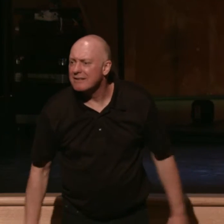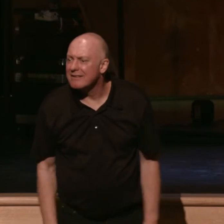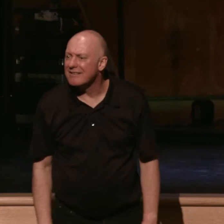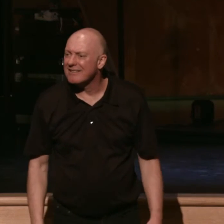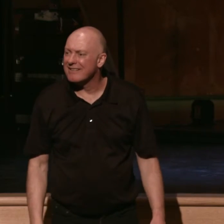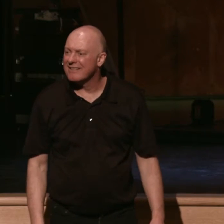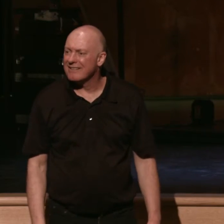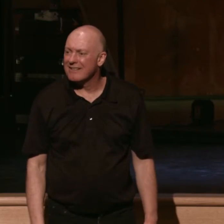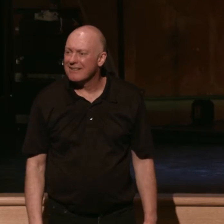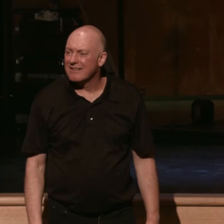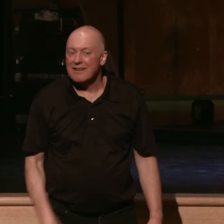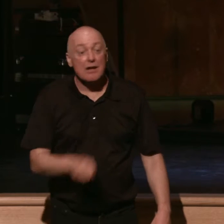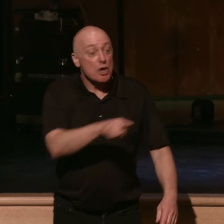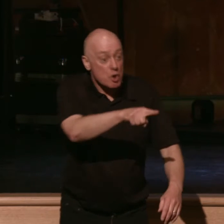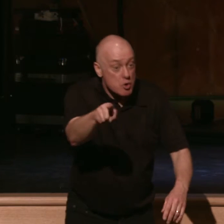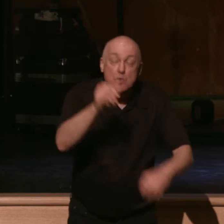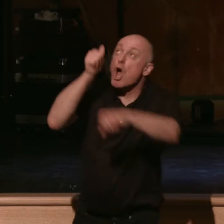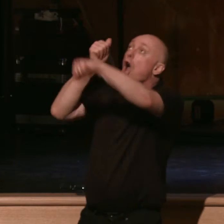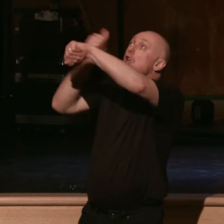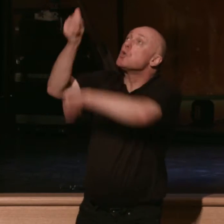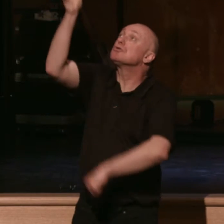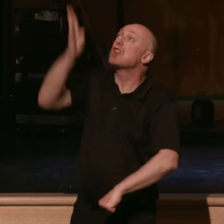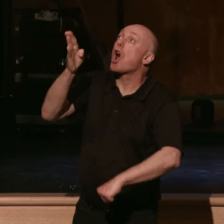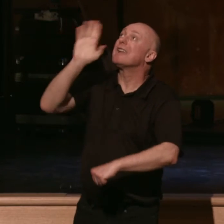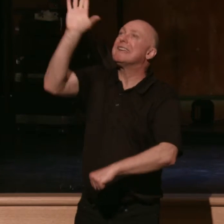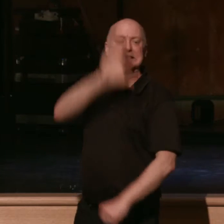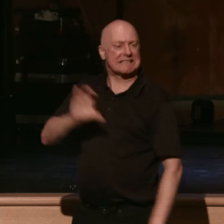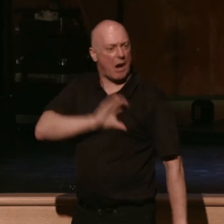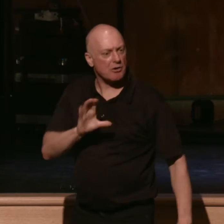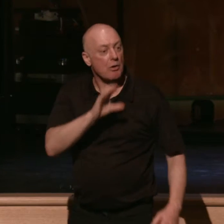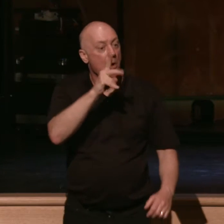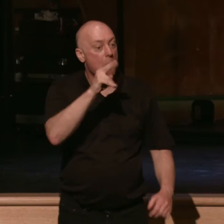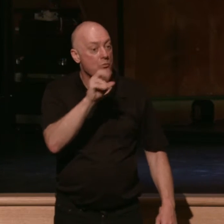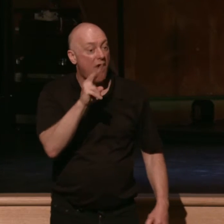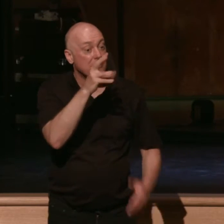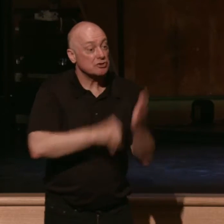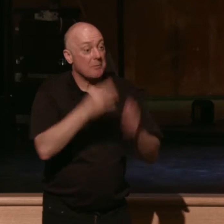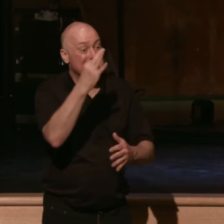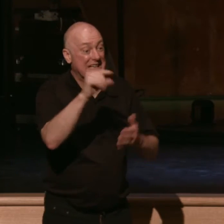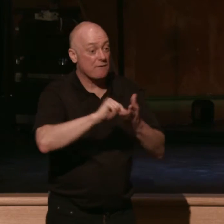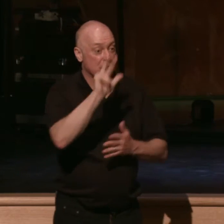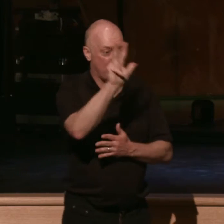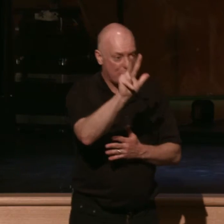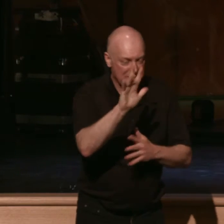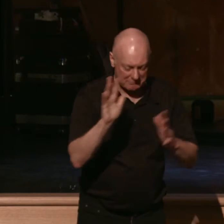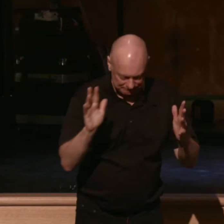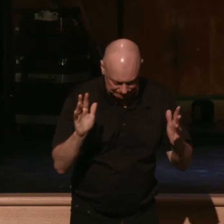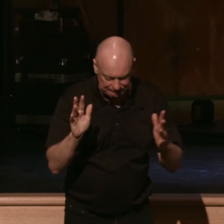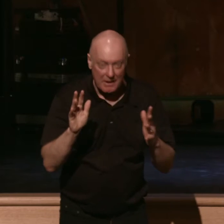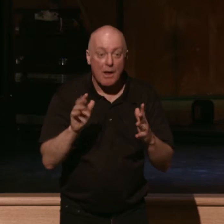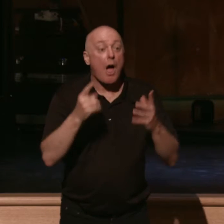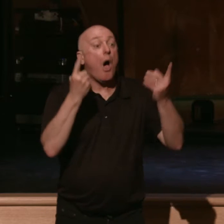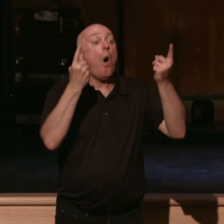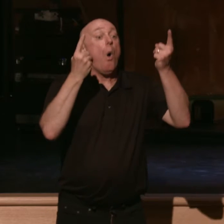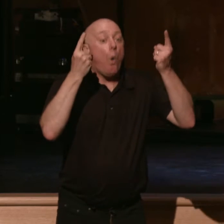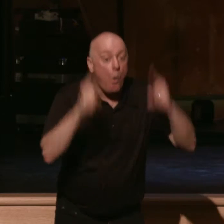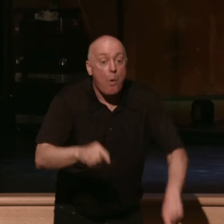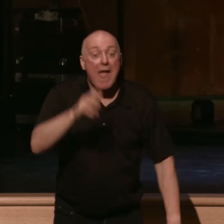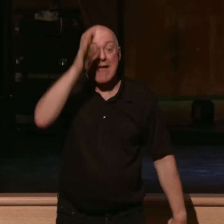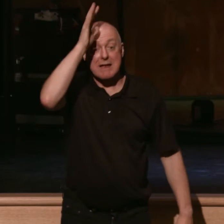You accuse God in his character. Proverbs 19, 3 puts the nail on the head here. When a man's folly, when